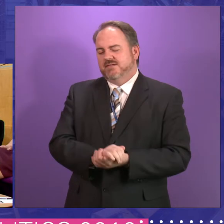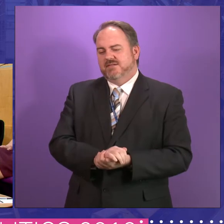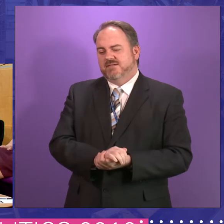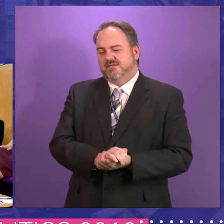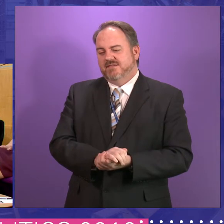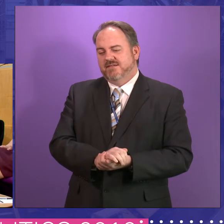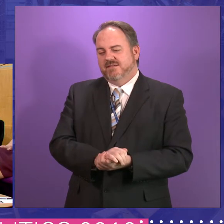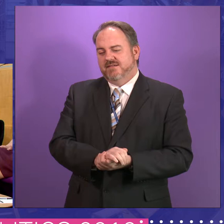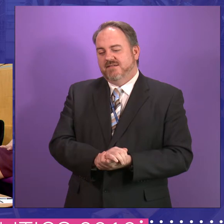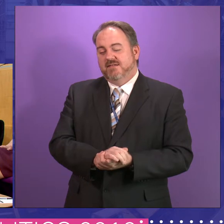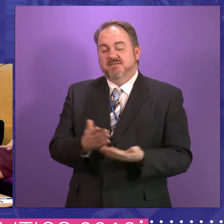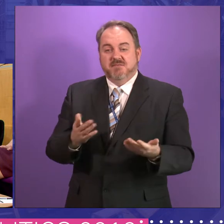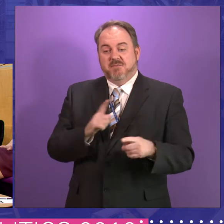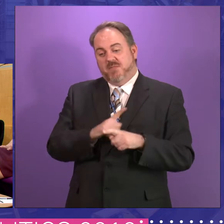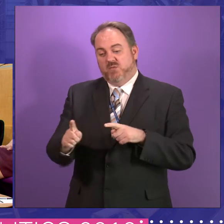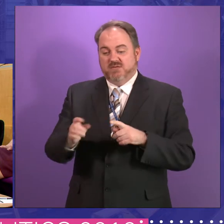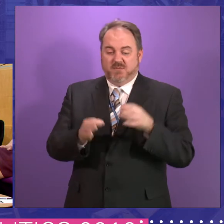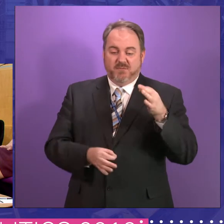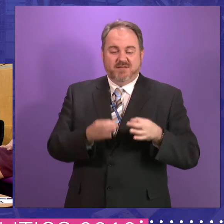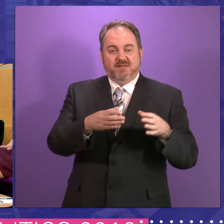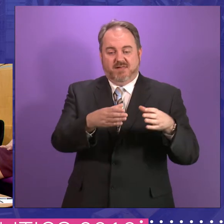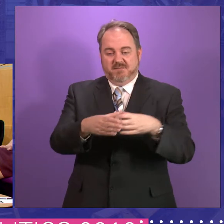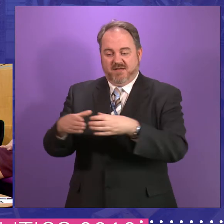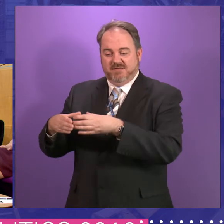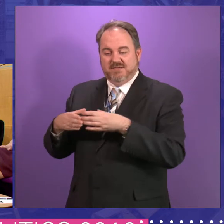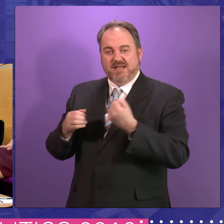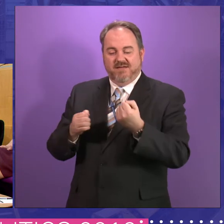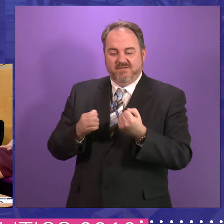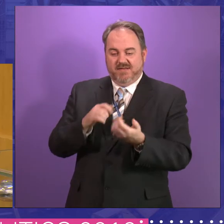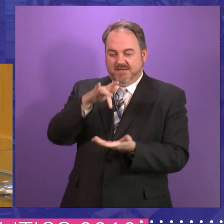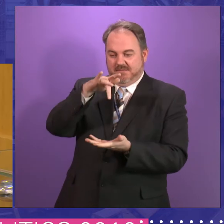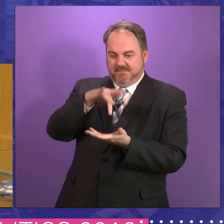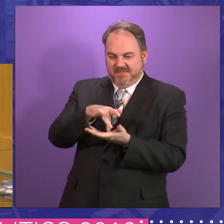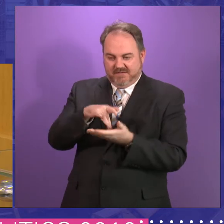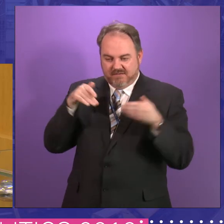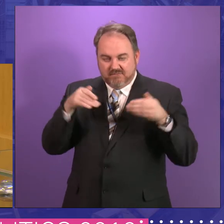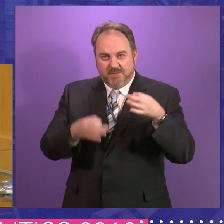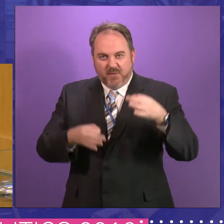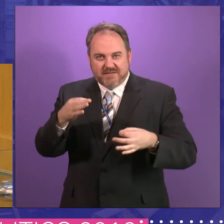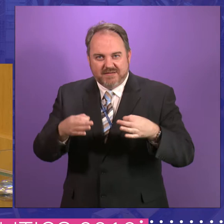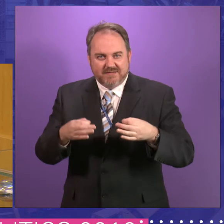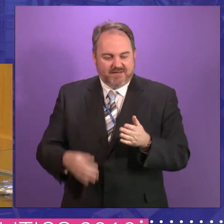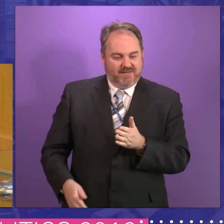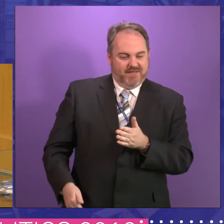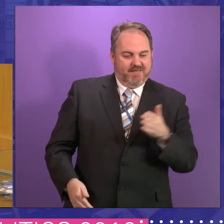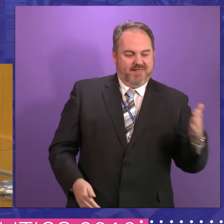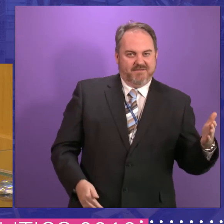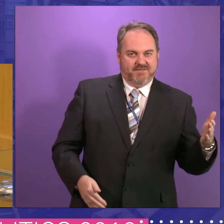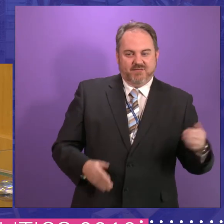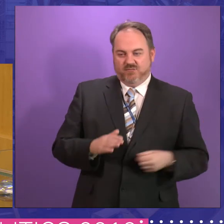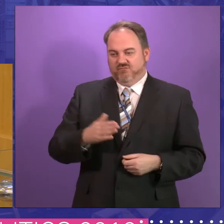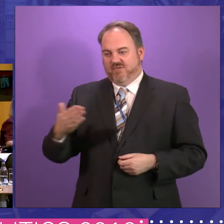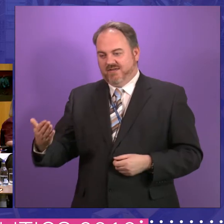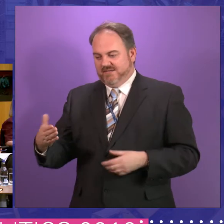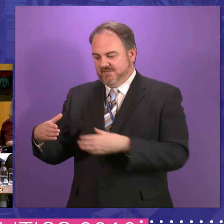most parties, in all parties have their left, right and centre. And these sort of move together. Where we find the